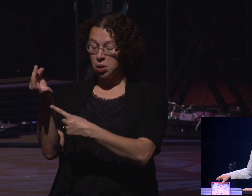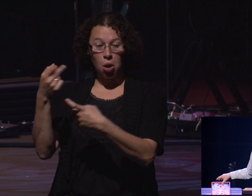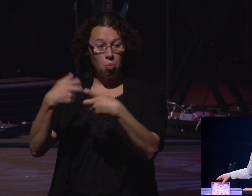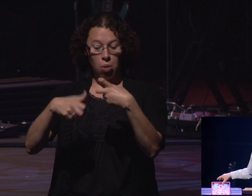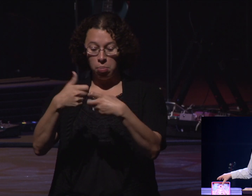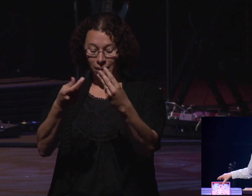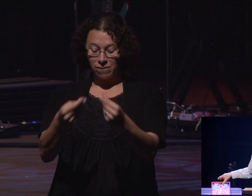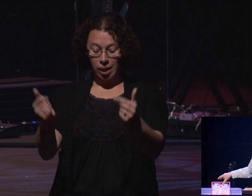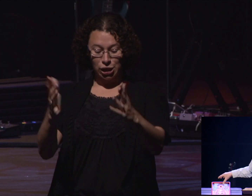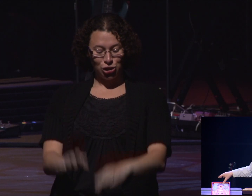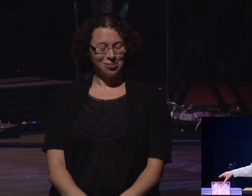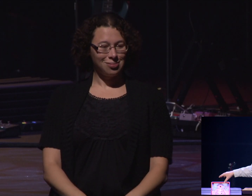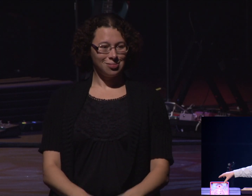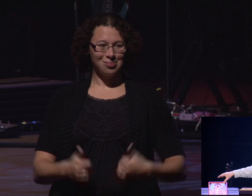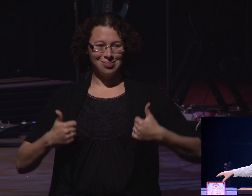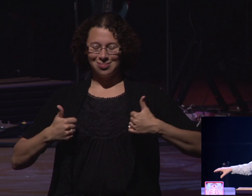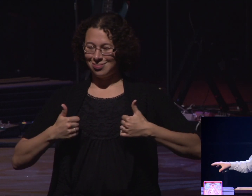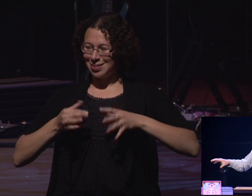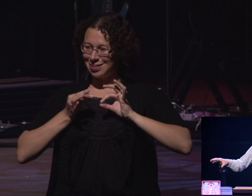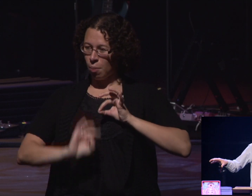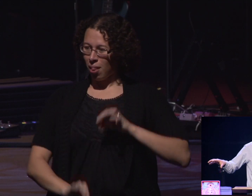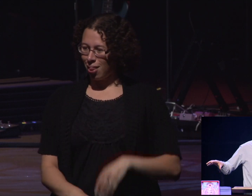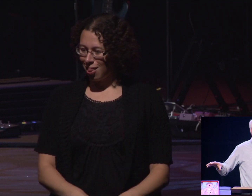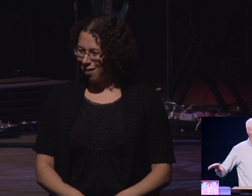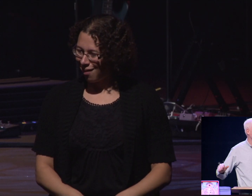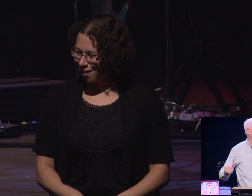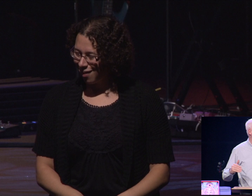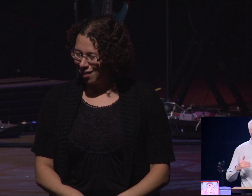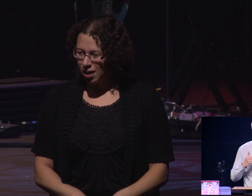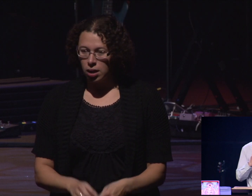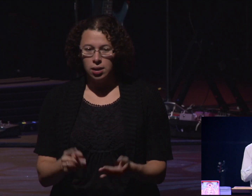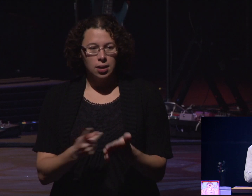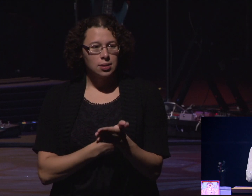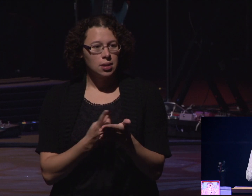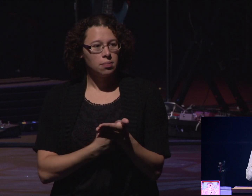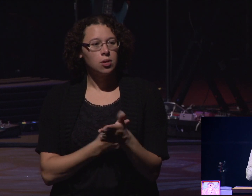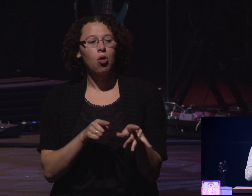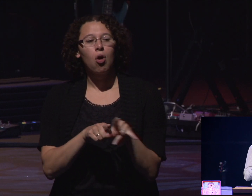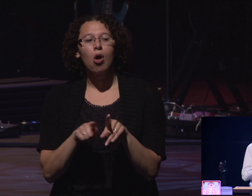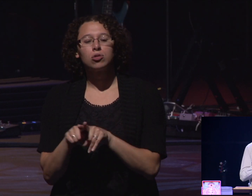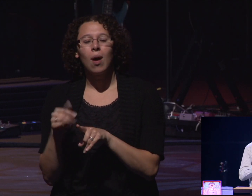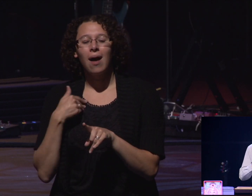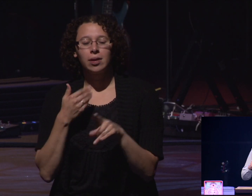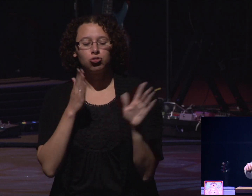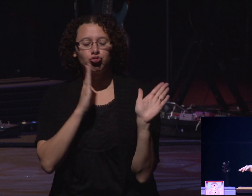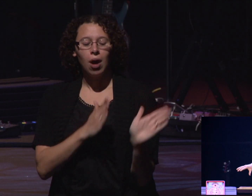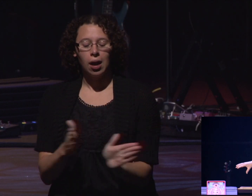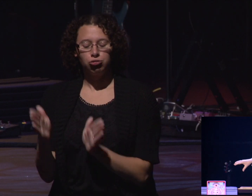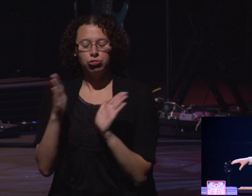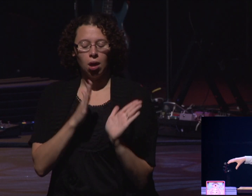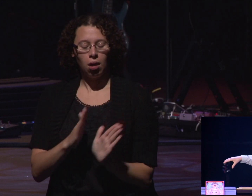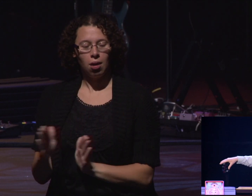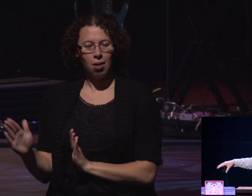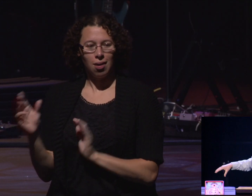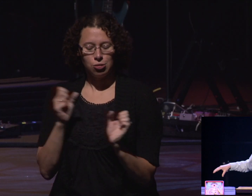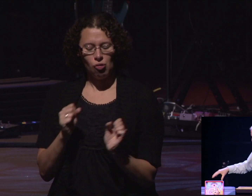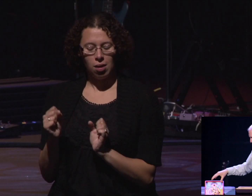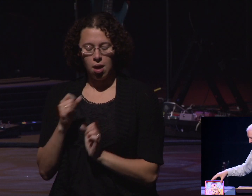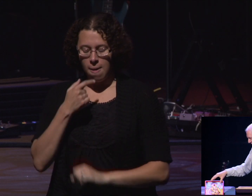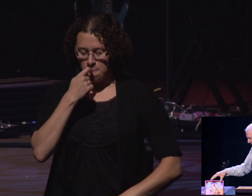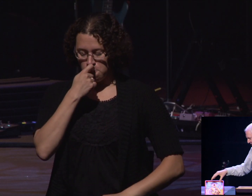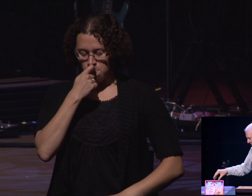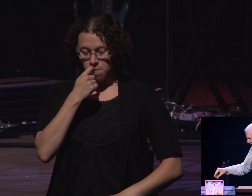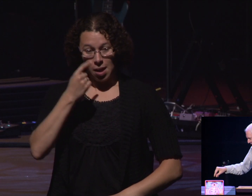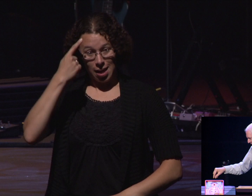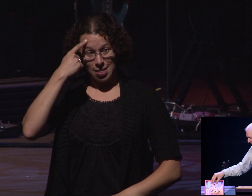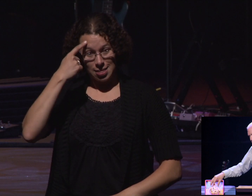as it was? Sometimes when we play games, we have these losing strategies. And losing strategies, I think of Cavity